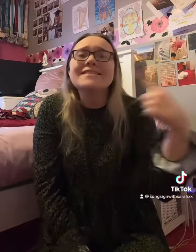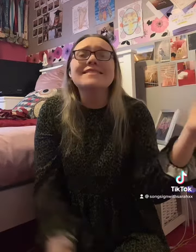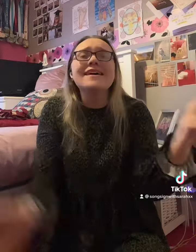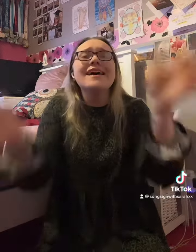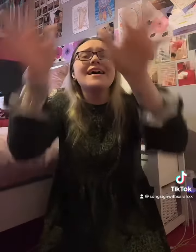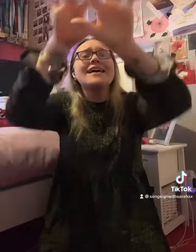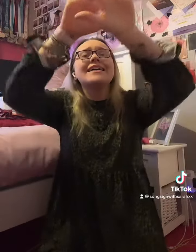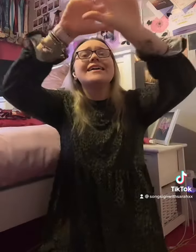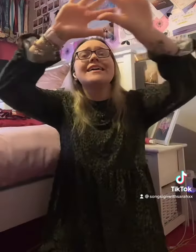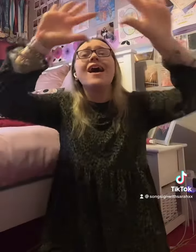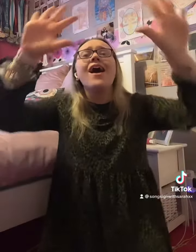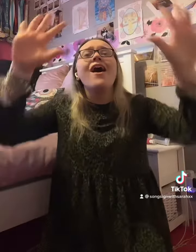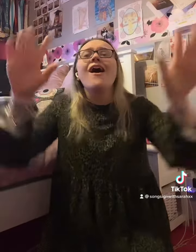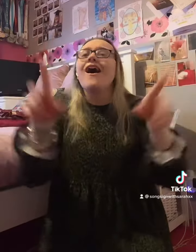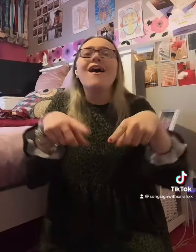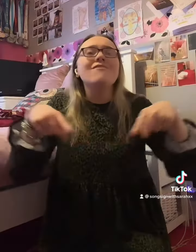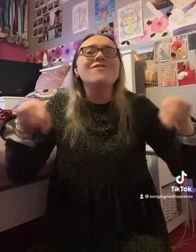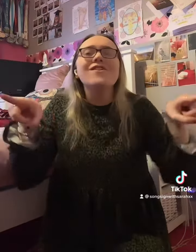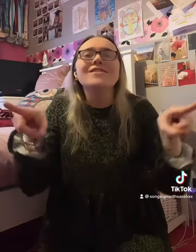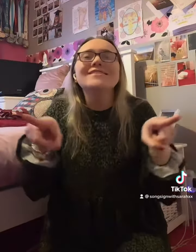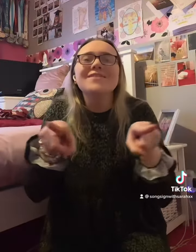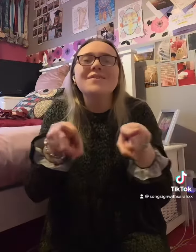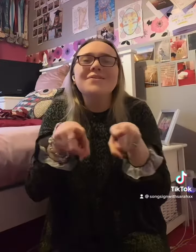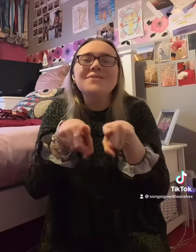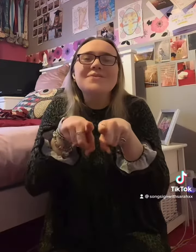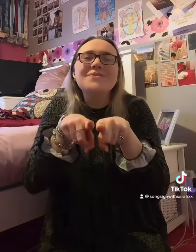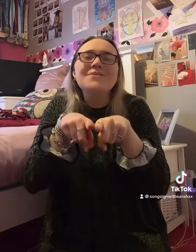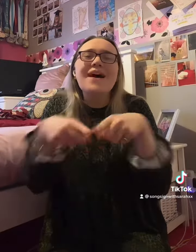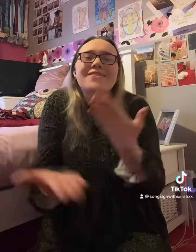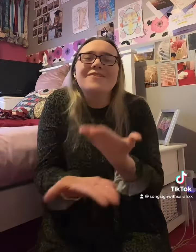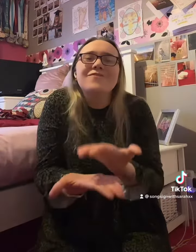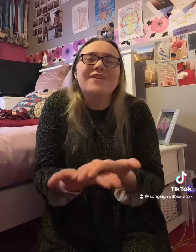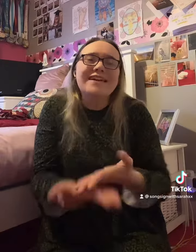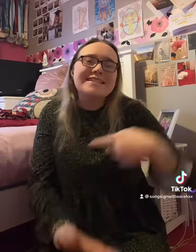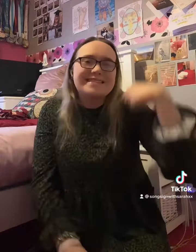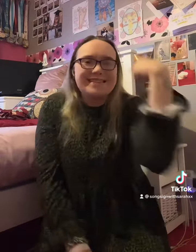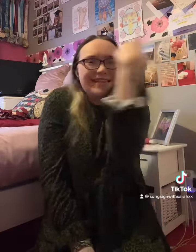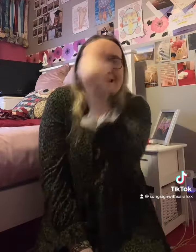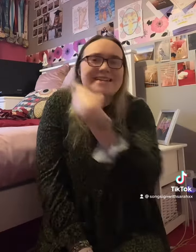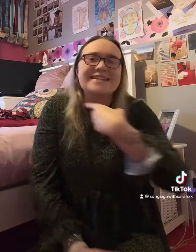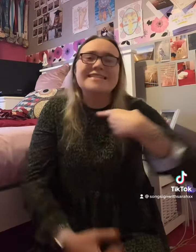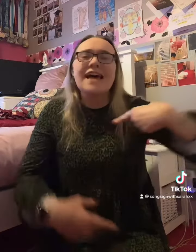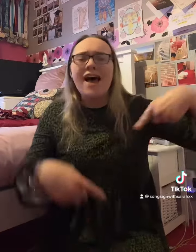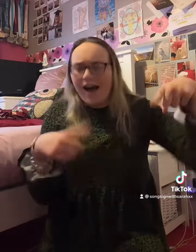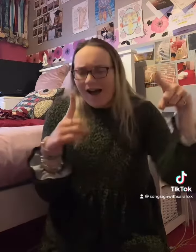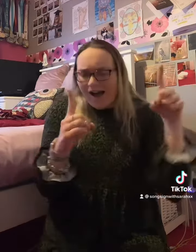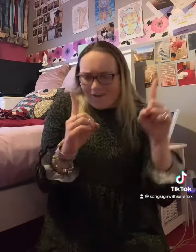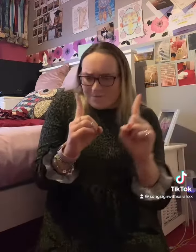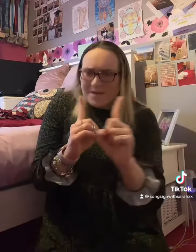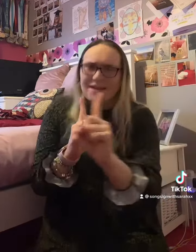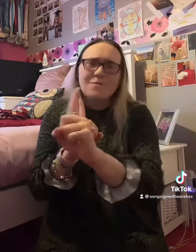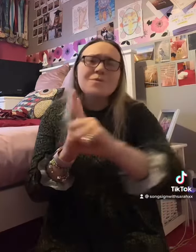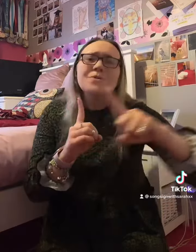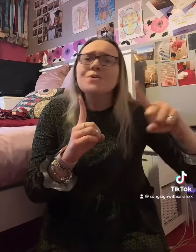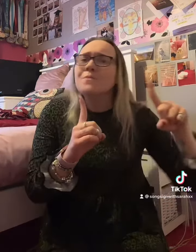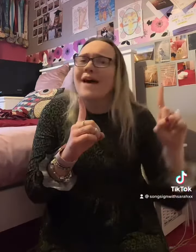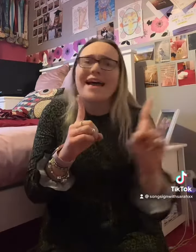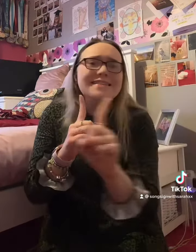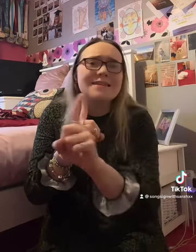sky, are also on the faces of people passing